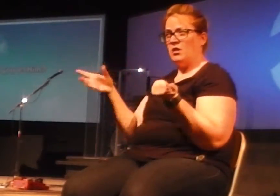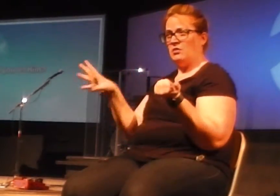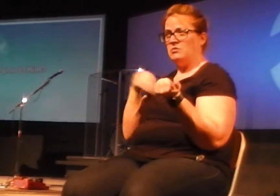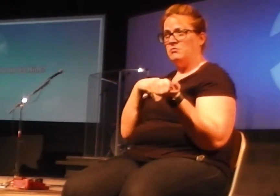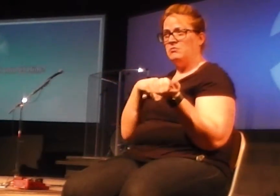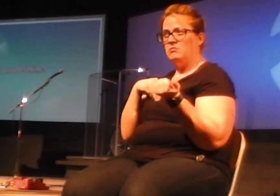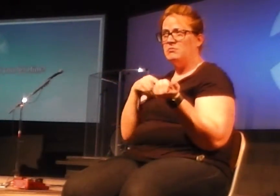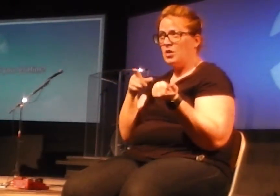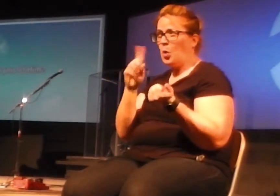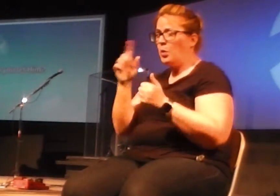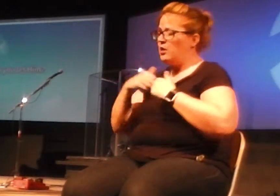Will you let him do it?